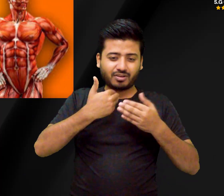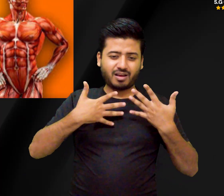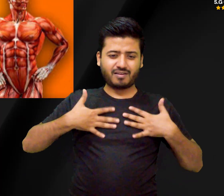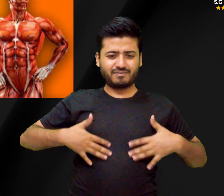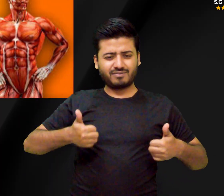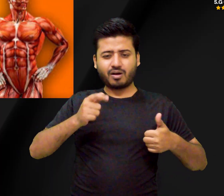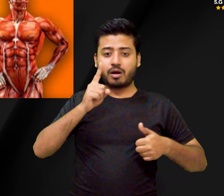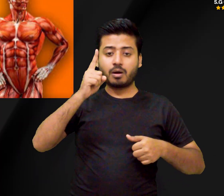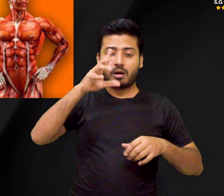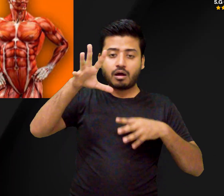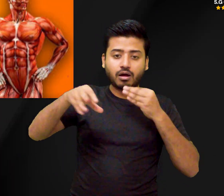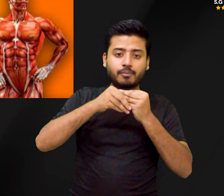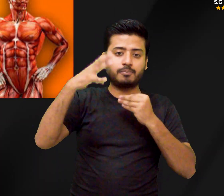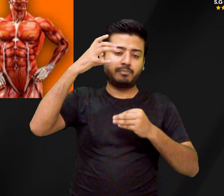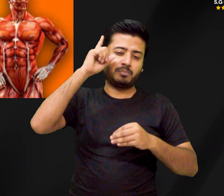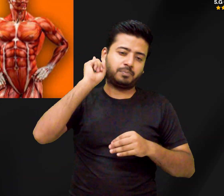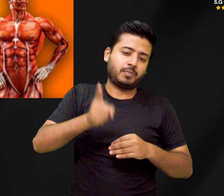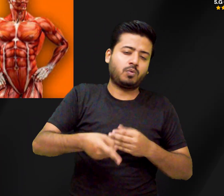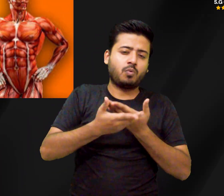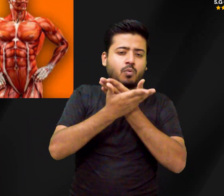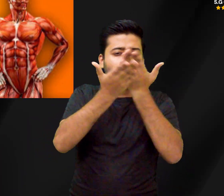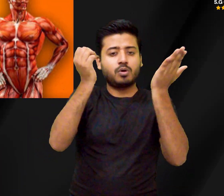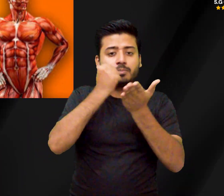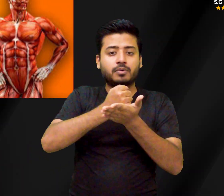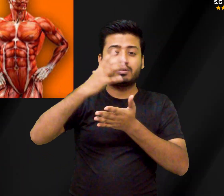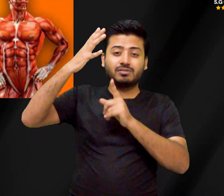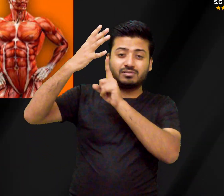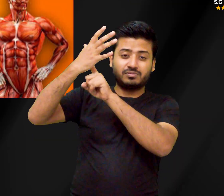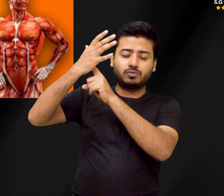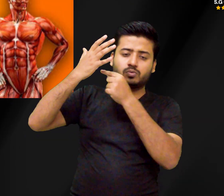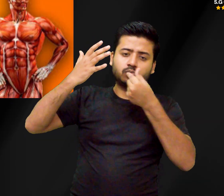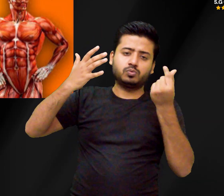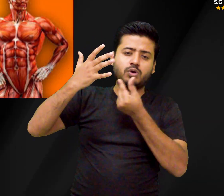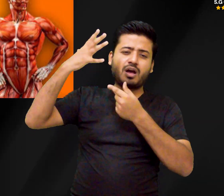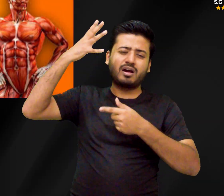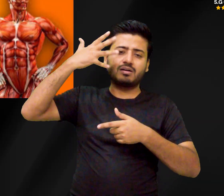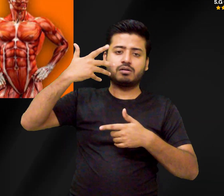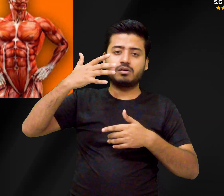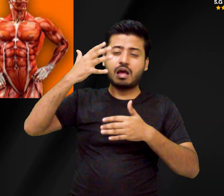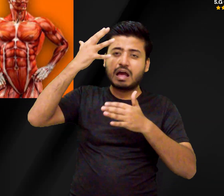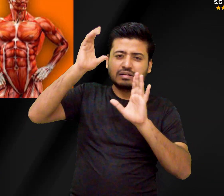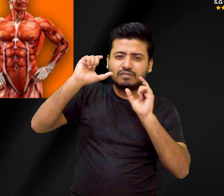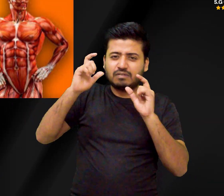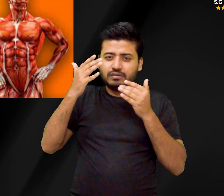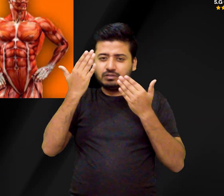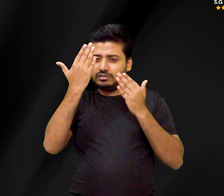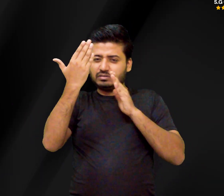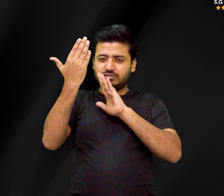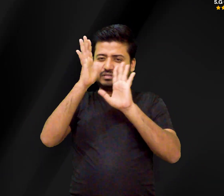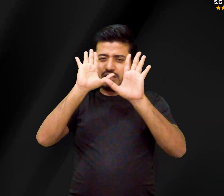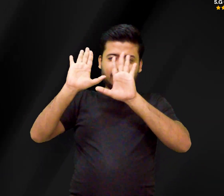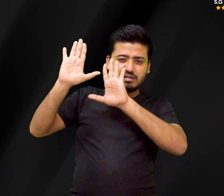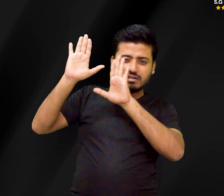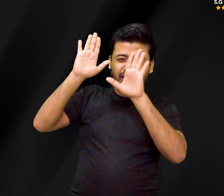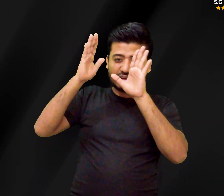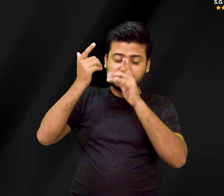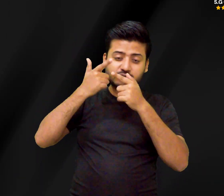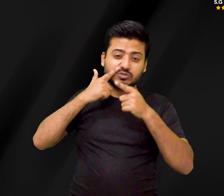activity. The role of feet exposing feet to sunlight contributes to vitamin D production. But it's not as effective as exposing